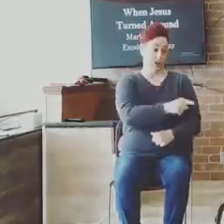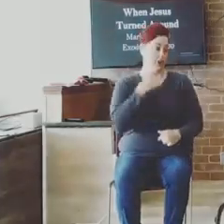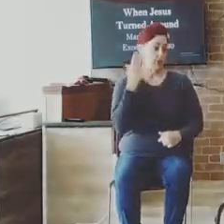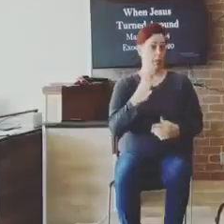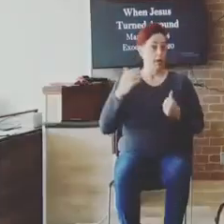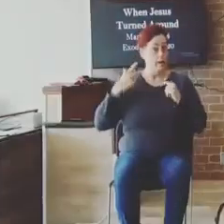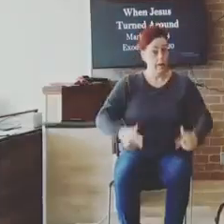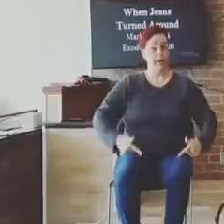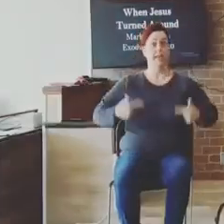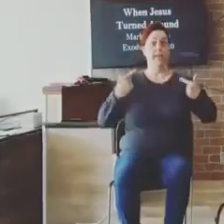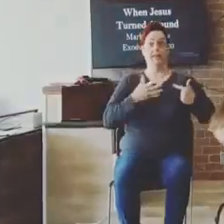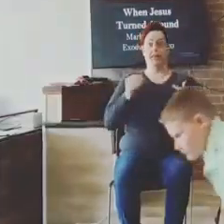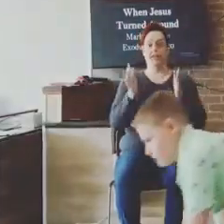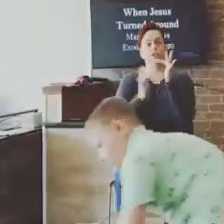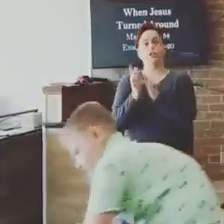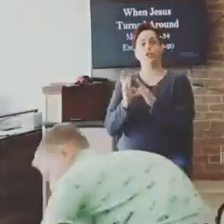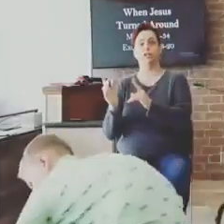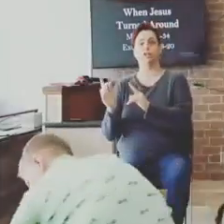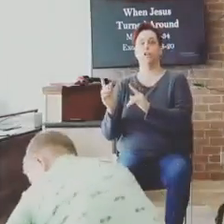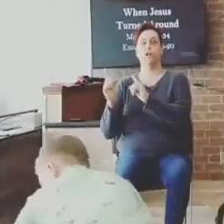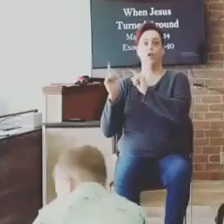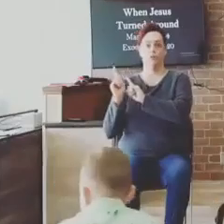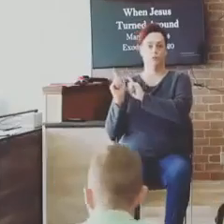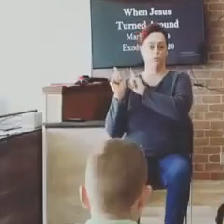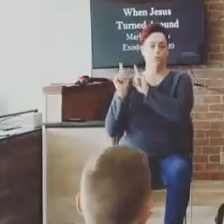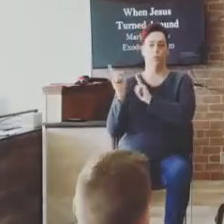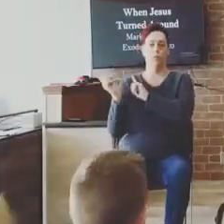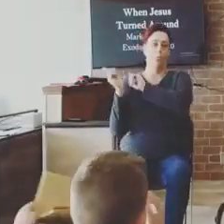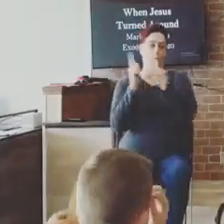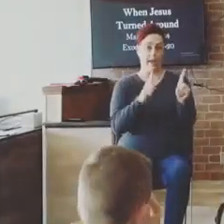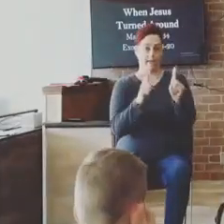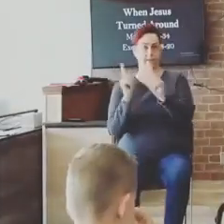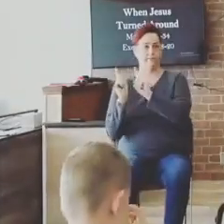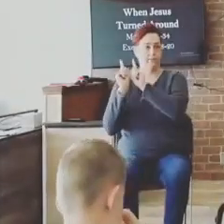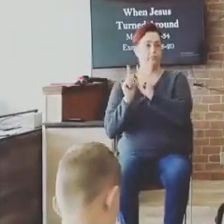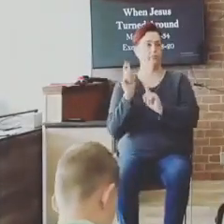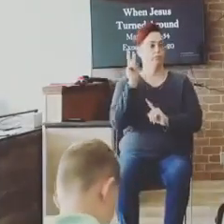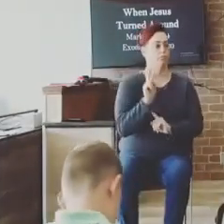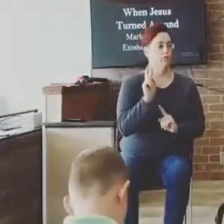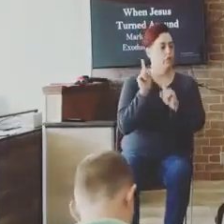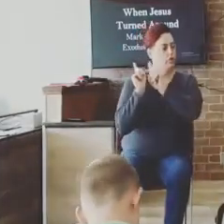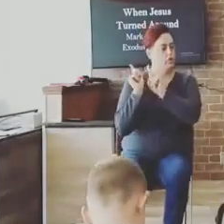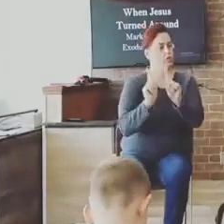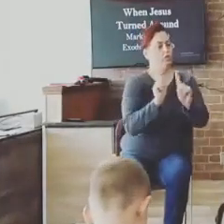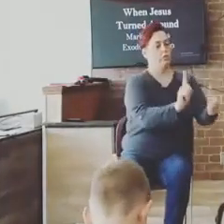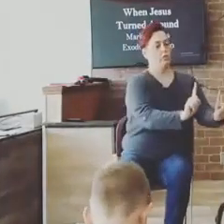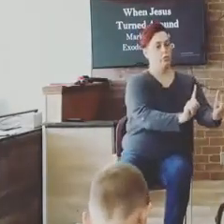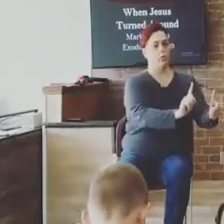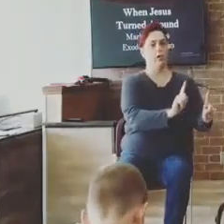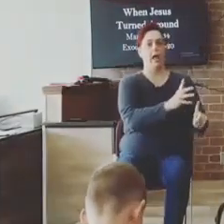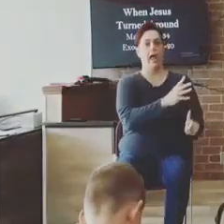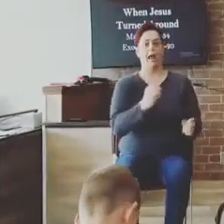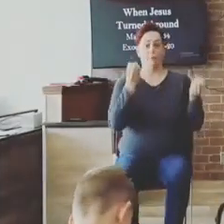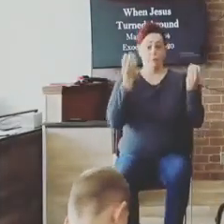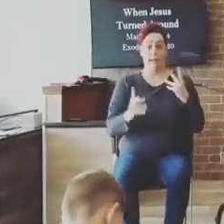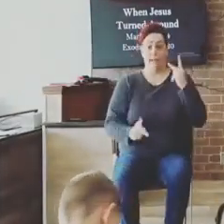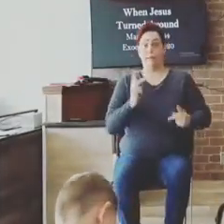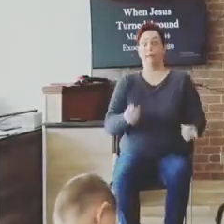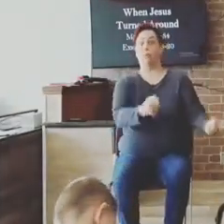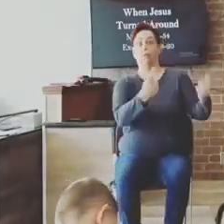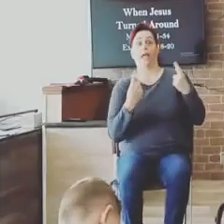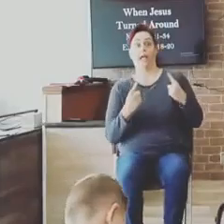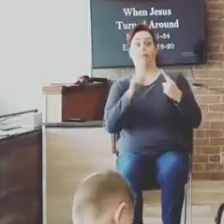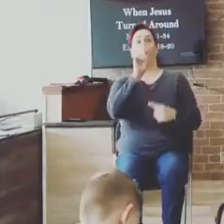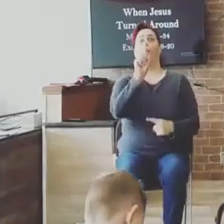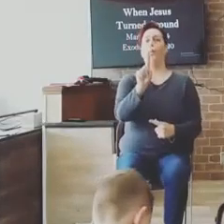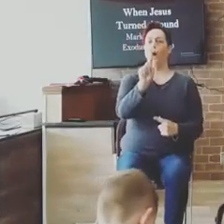And Jesus went with him and much people followed him and thronged him. And a certain woman, which had an issue of blood 12